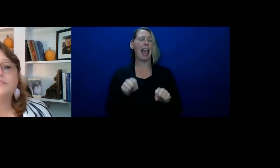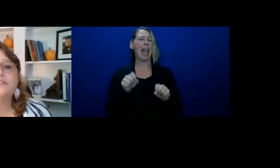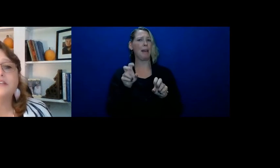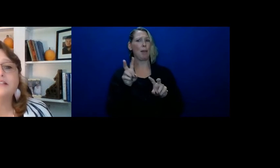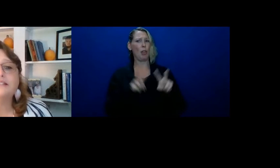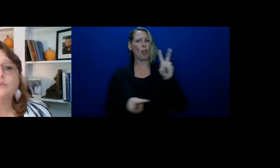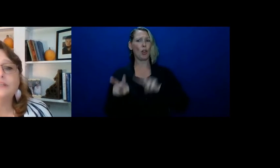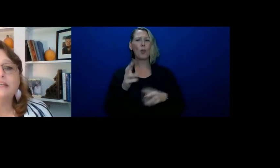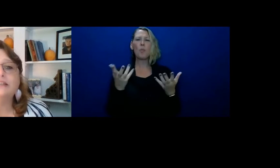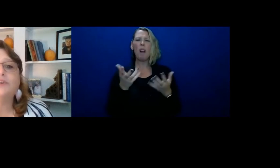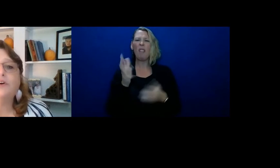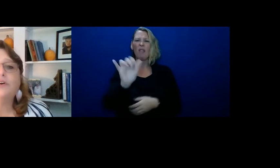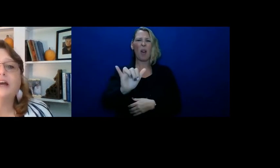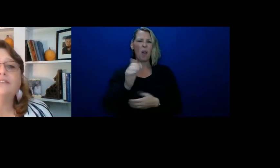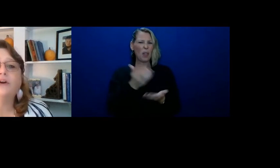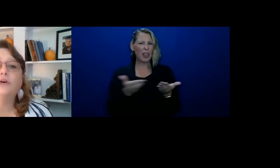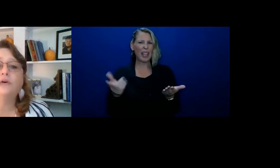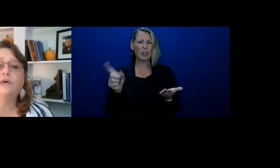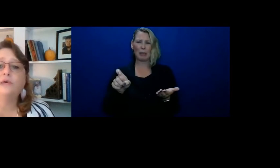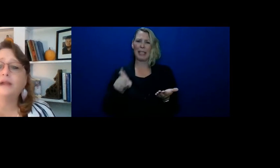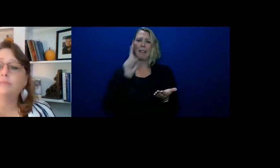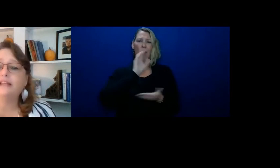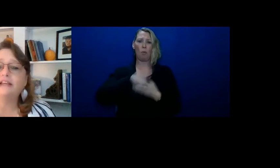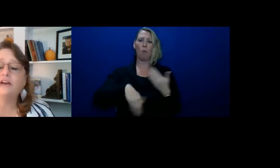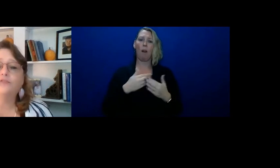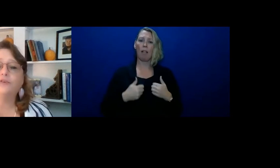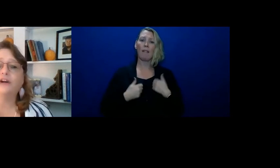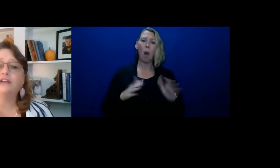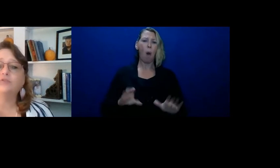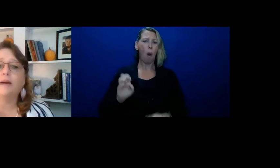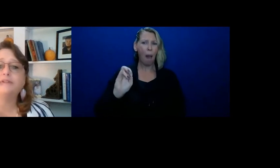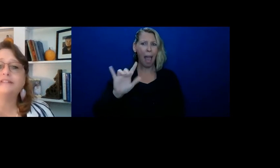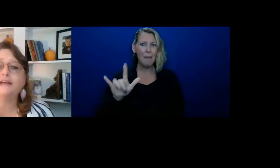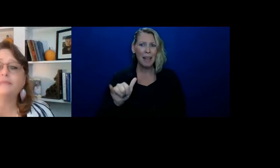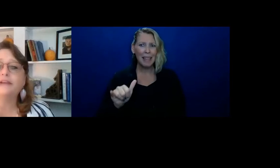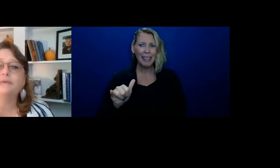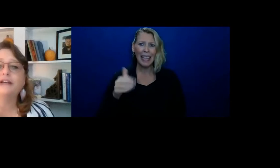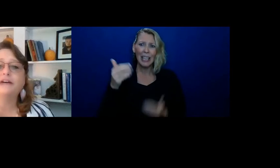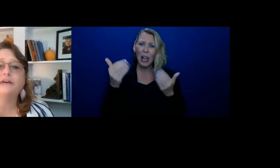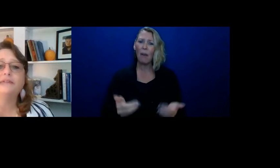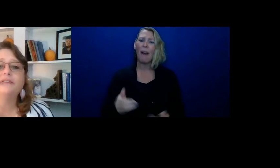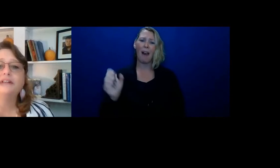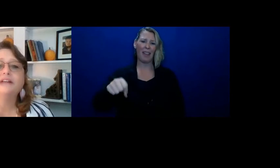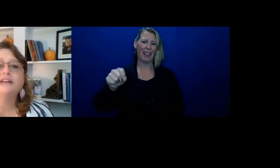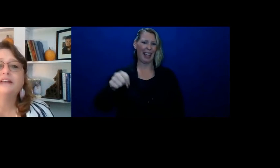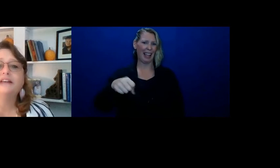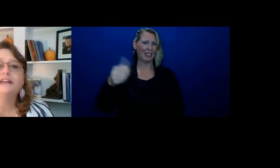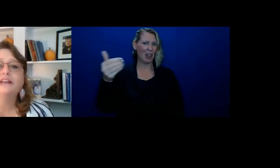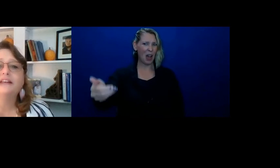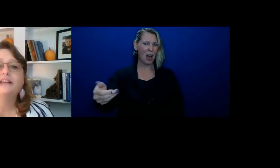are those things that we need for a whole life. Oh, Emily, go for it. I dropped some. There we go.